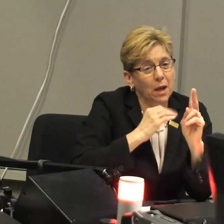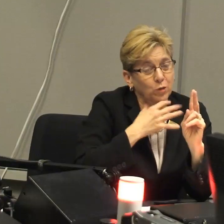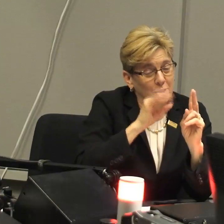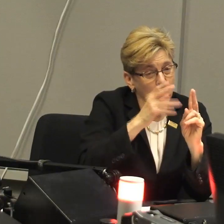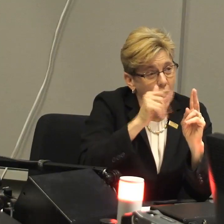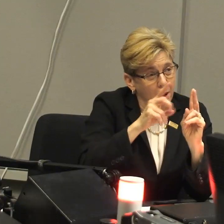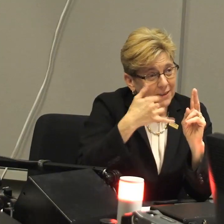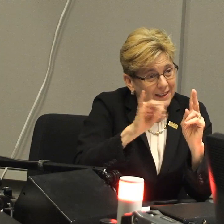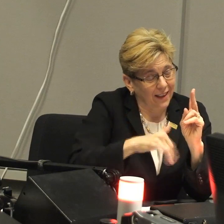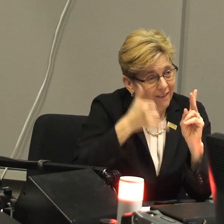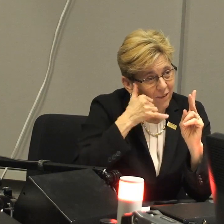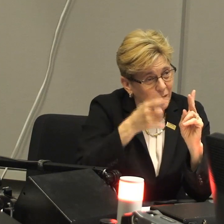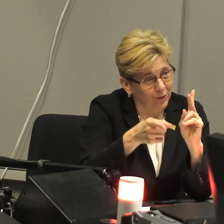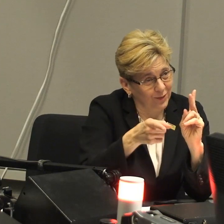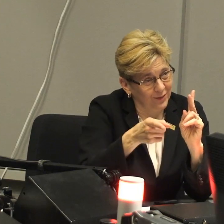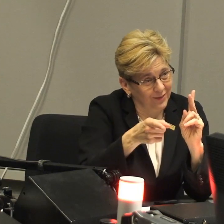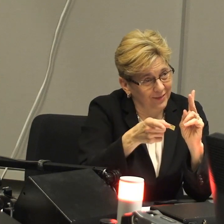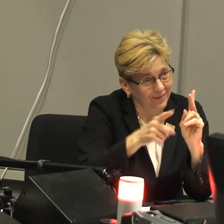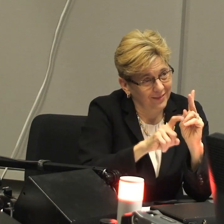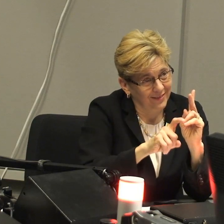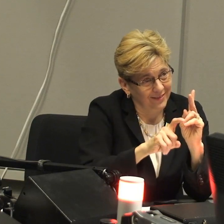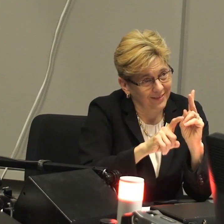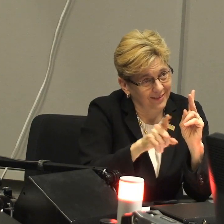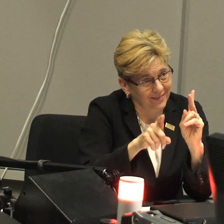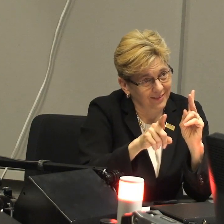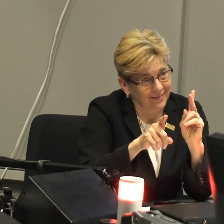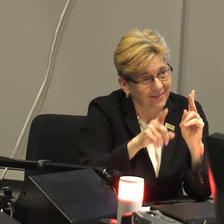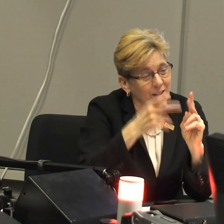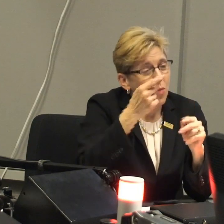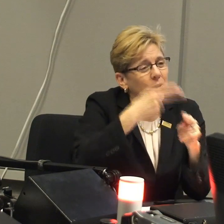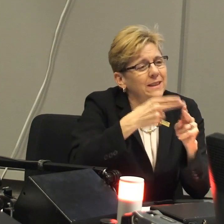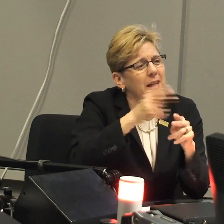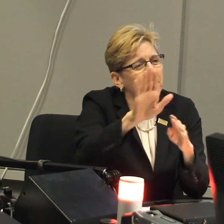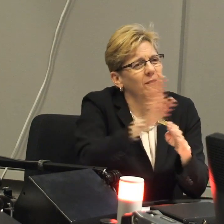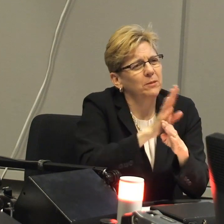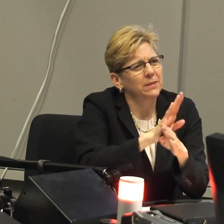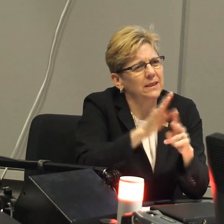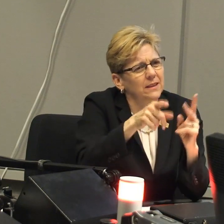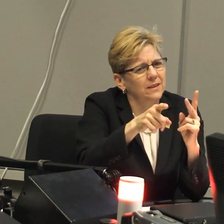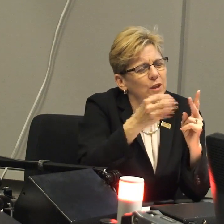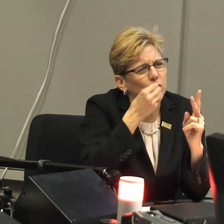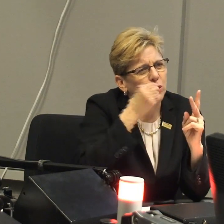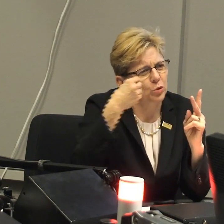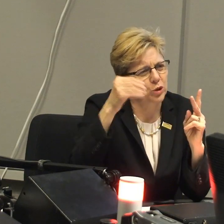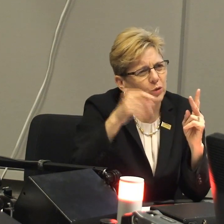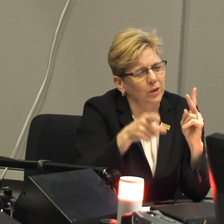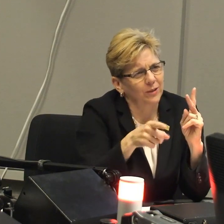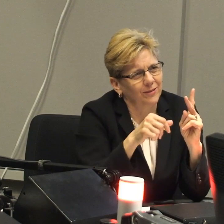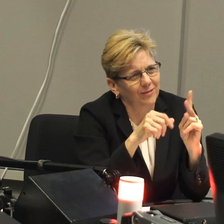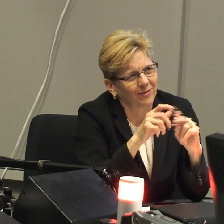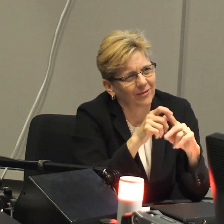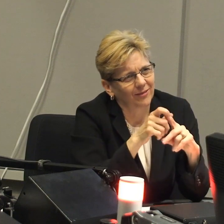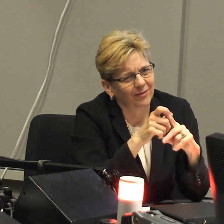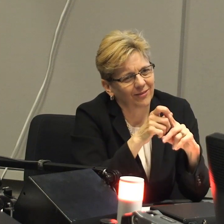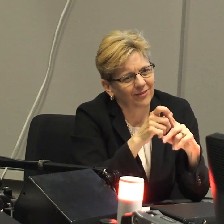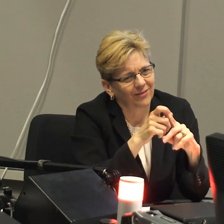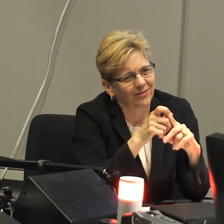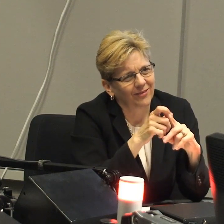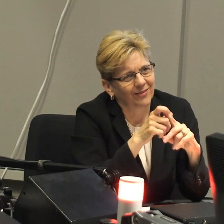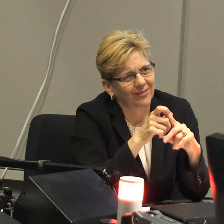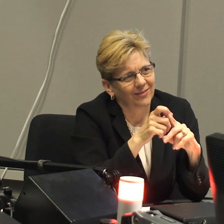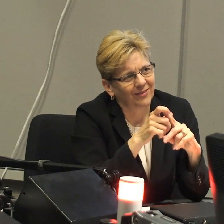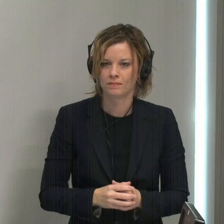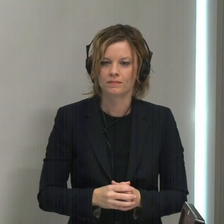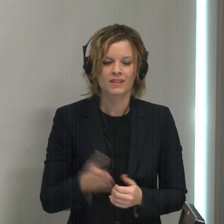Well, there's two things. I'm curious if Mohamed is still on the line. Yes, Mohamed is very much there. And what's the name of his business, the grocery store he